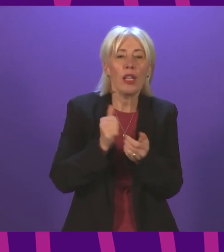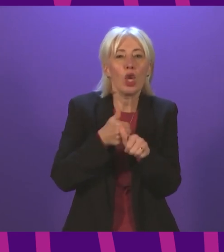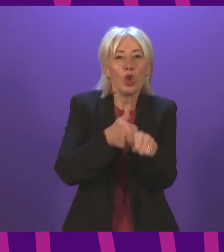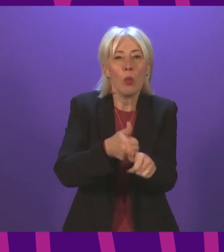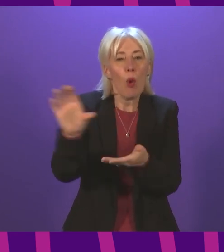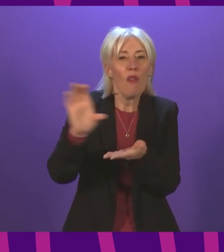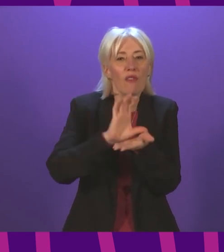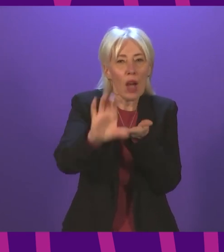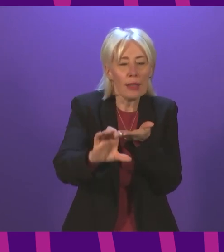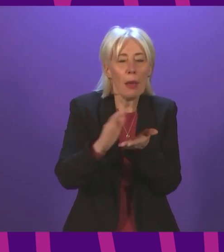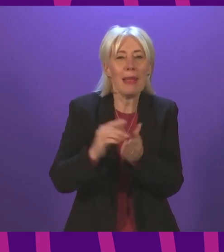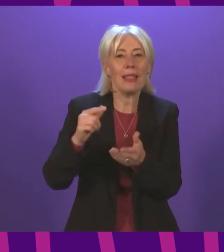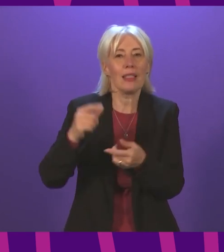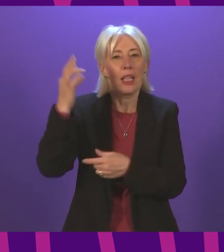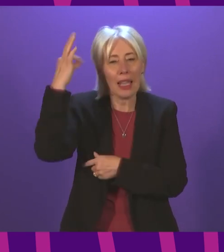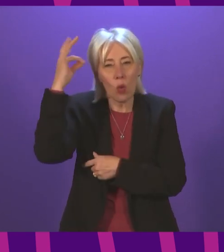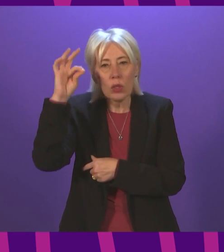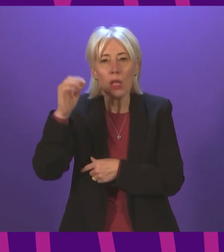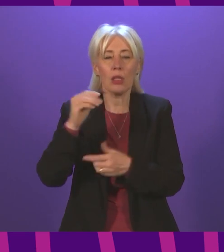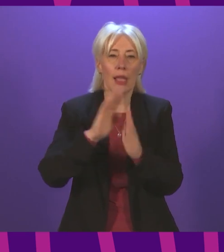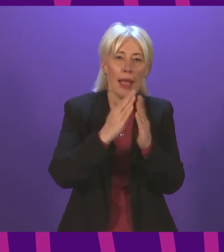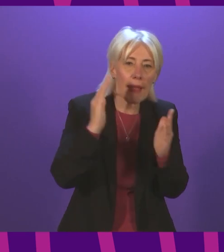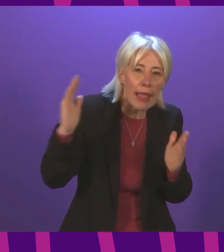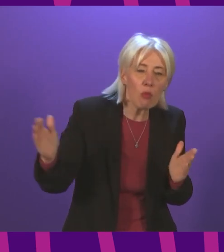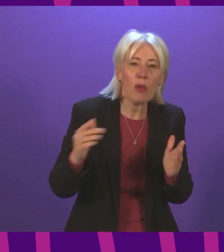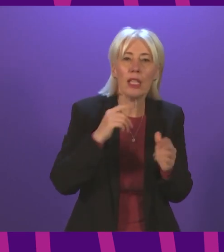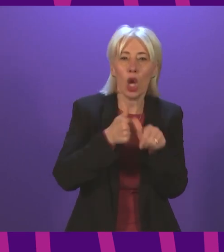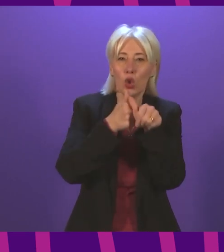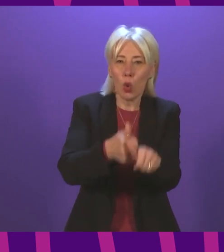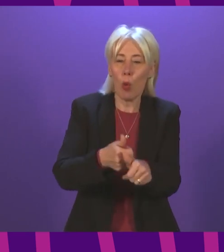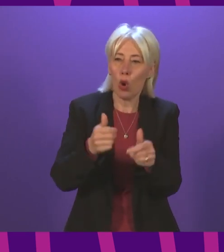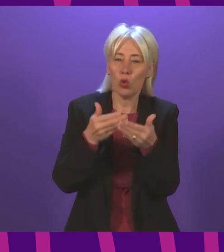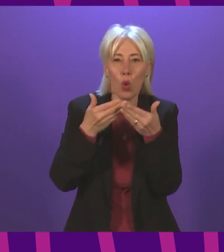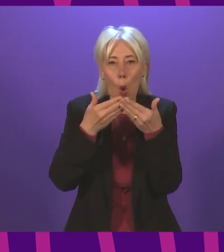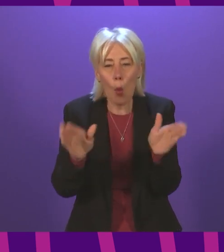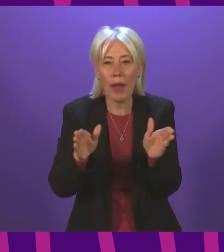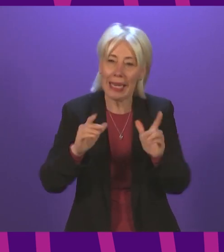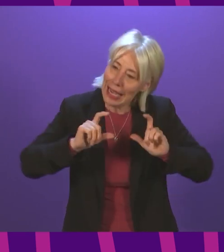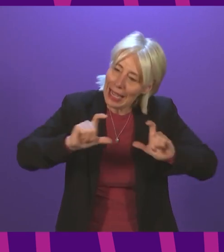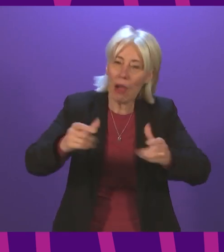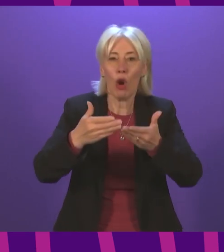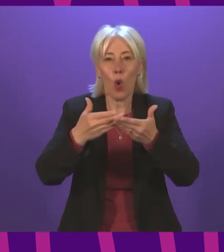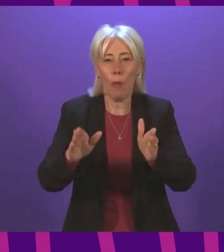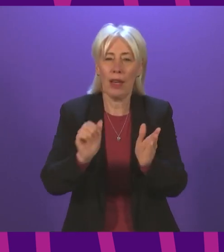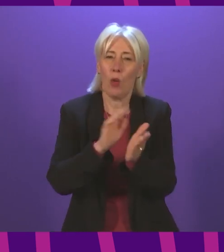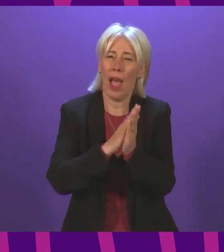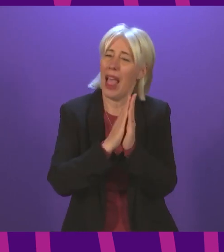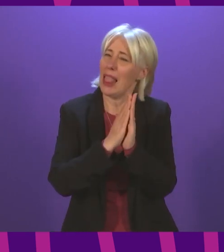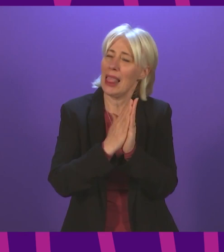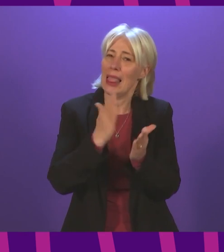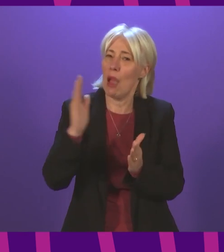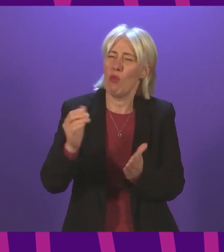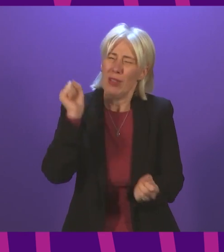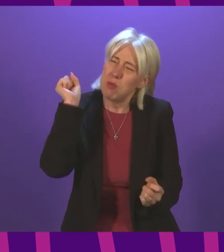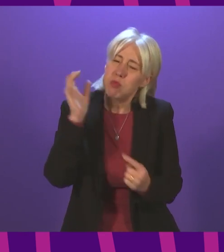to give local authorities and libraries support in getting open again and staying open, because libraries are a vital and